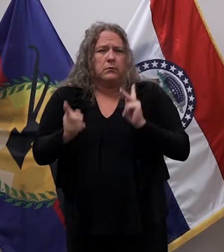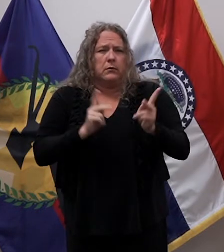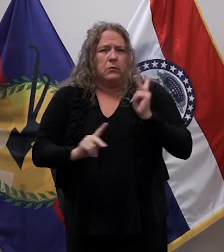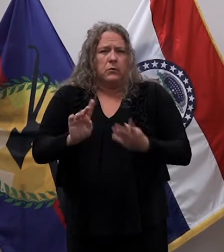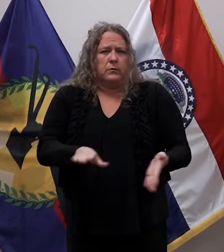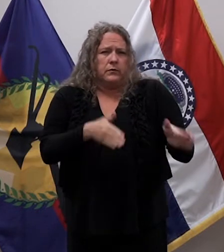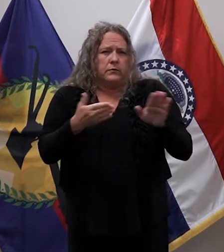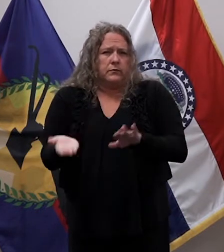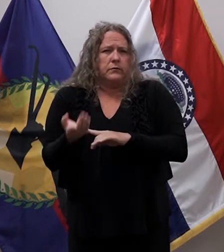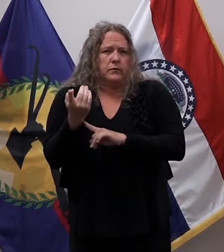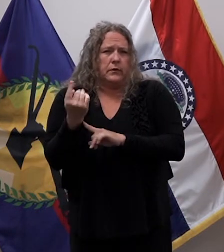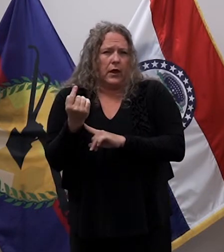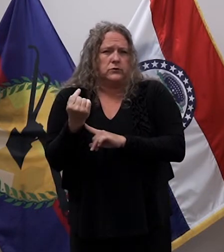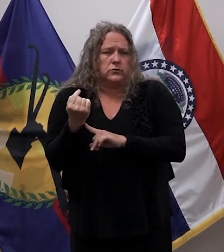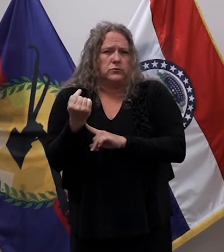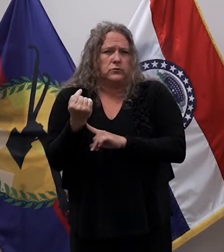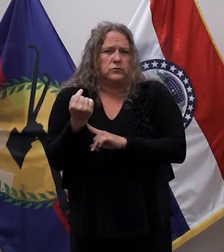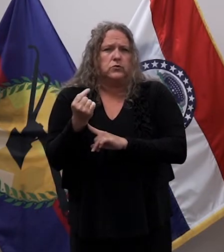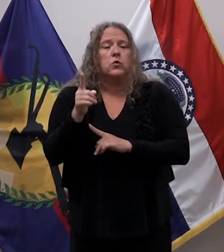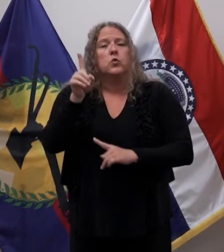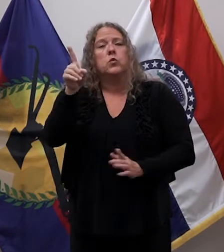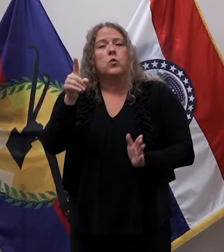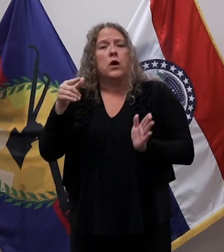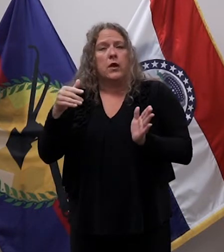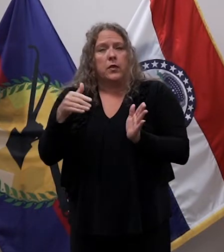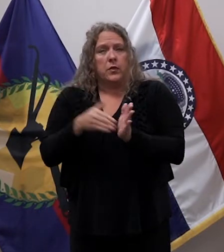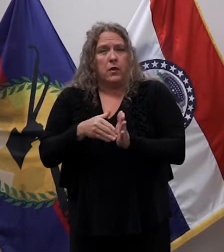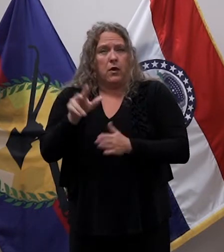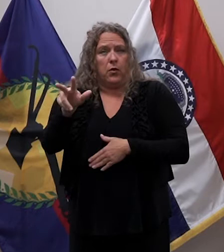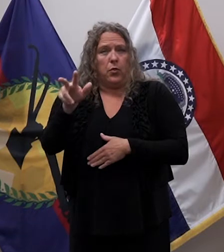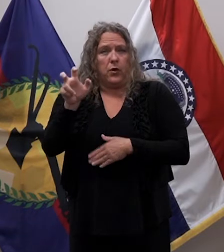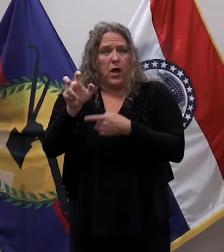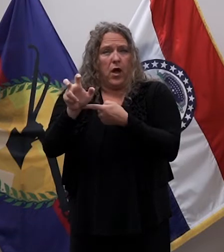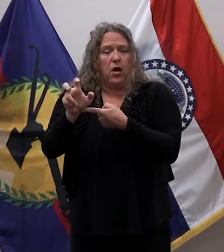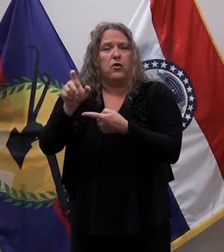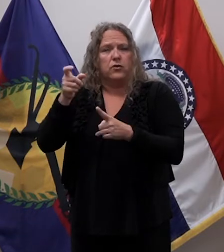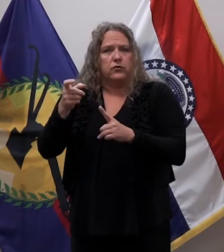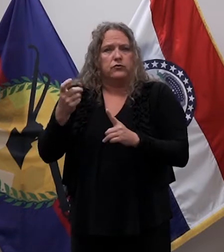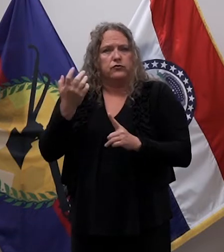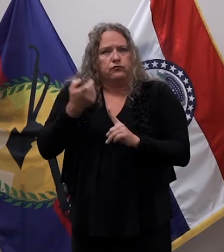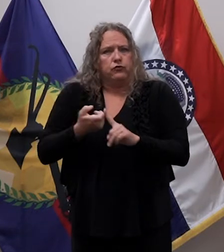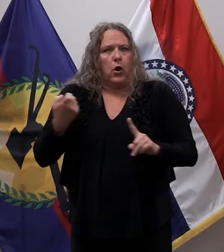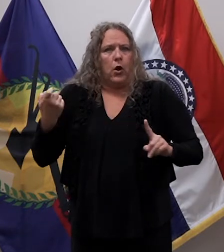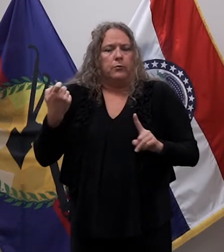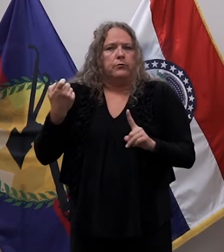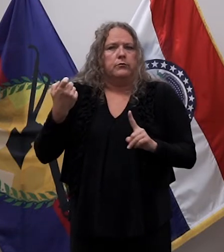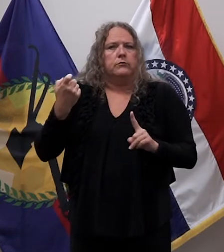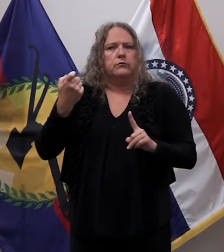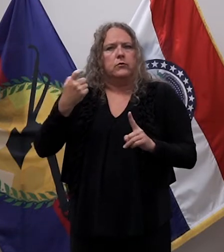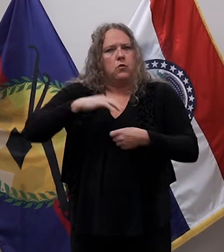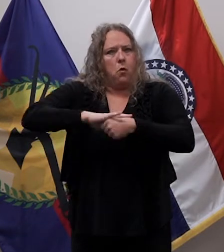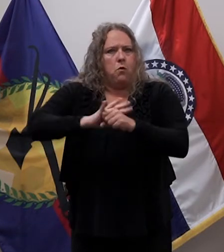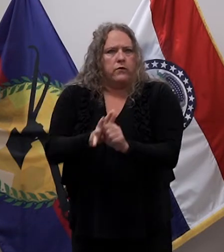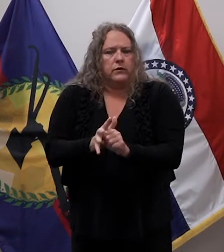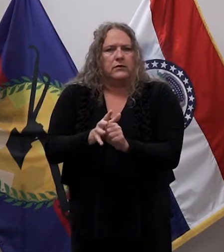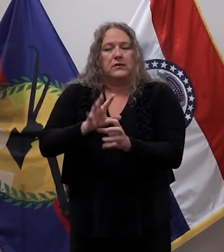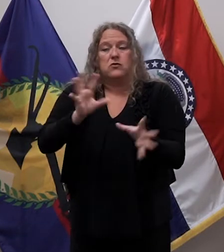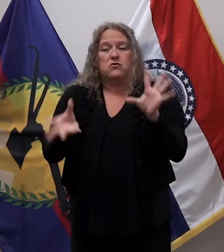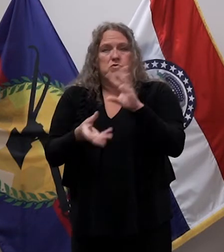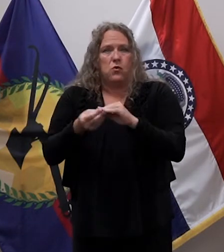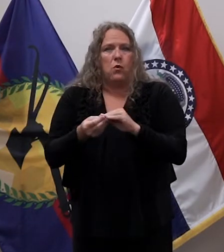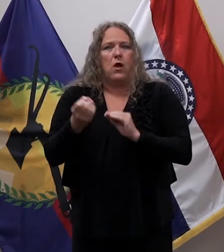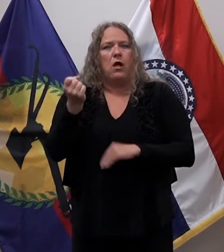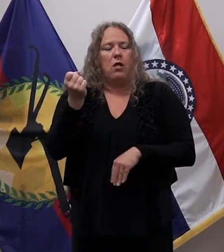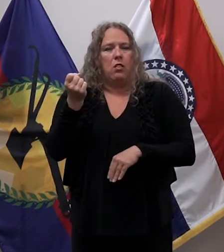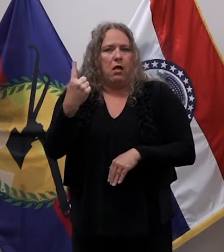last year, 1,310 were caused by COVID-19, accounting for 11% of all deaths.